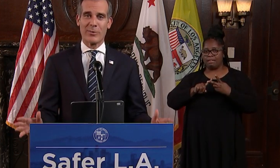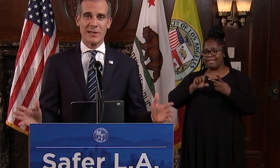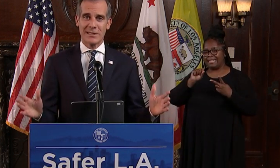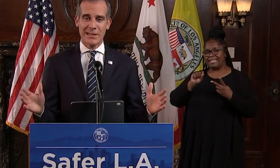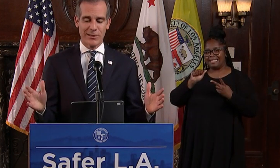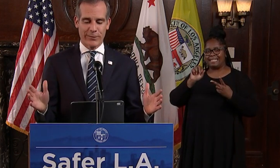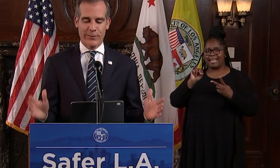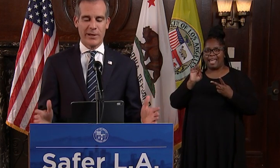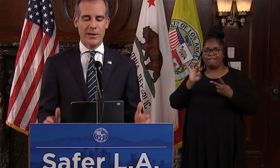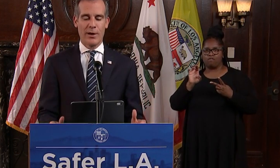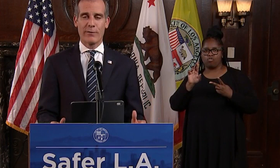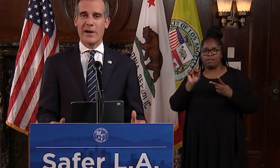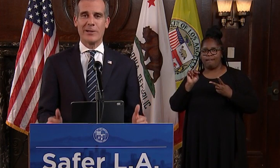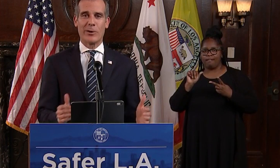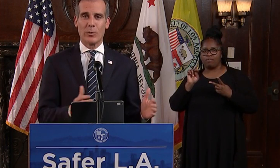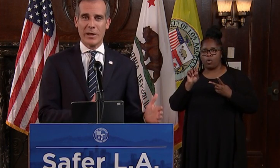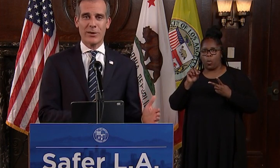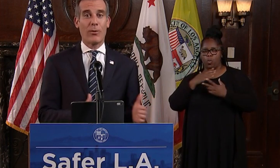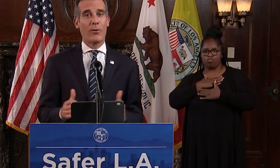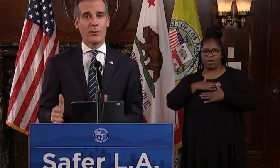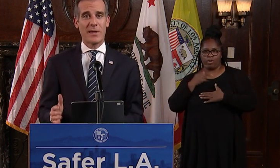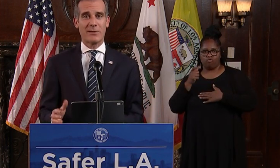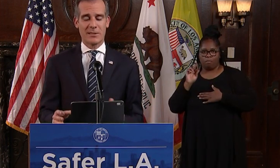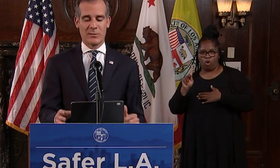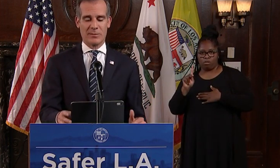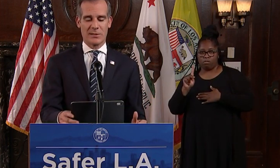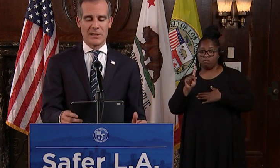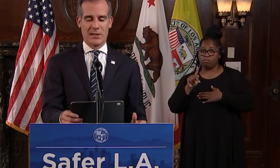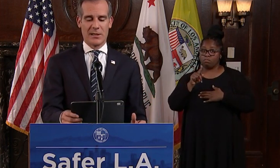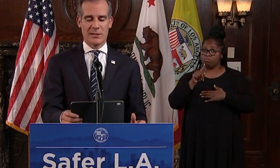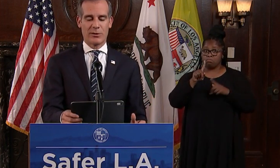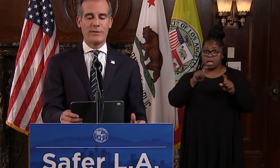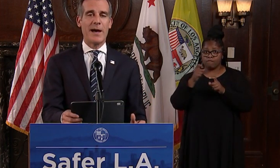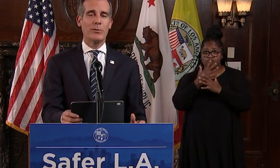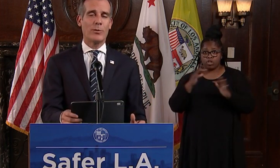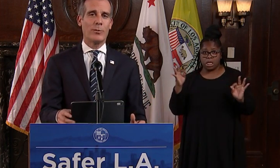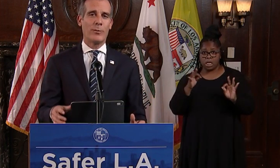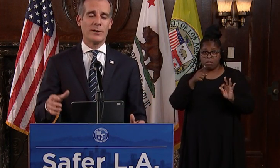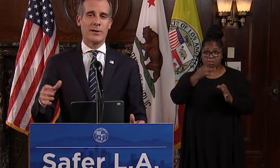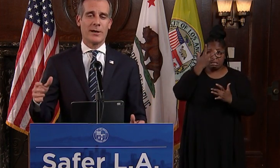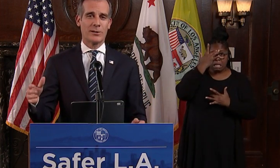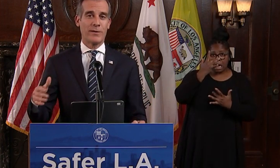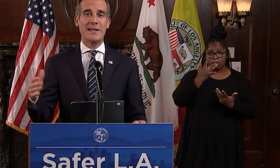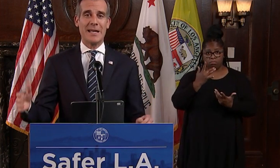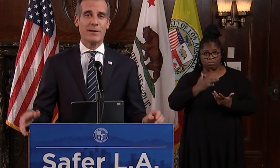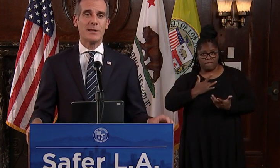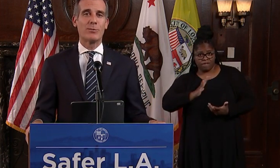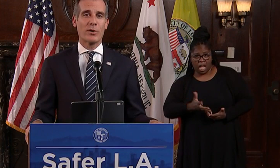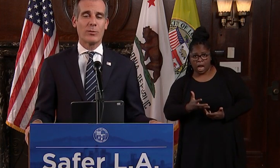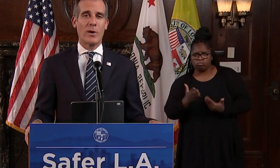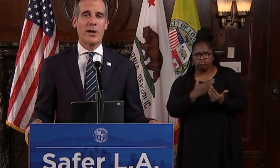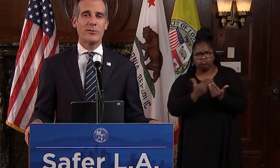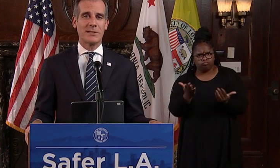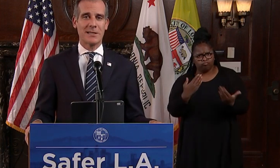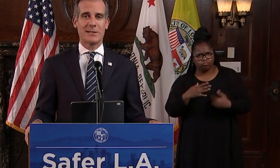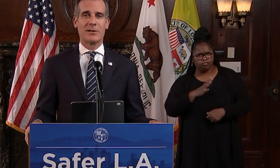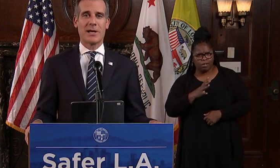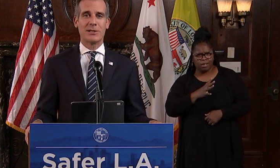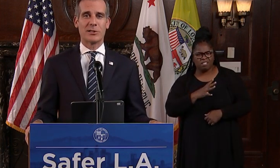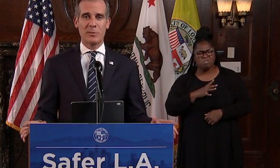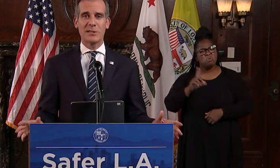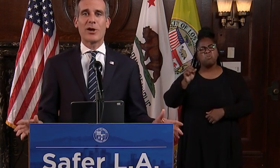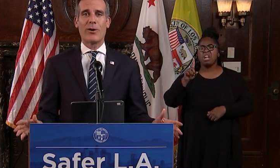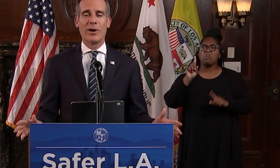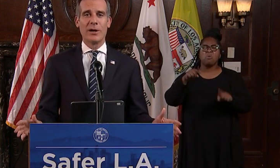And remember, these tests are free for anyone with or without symptoms. So to find any of these more than 100 testing